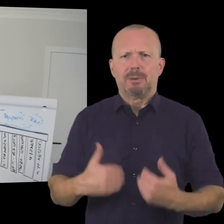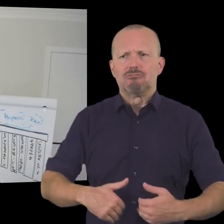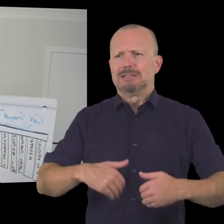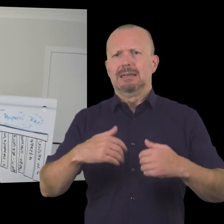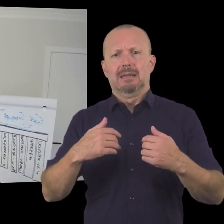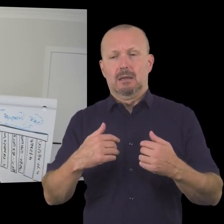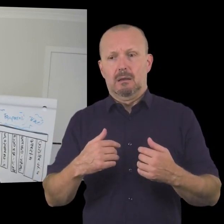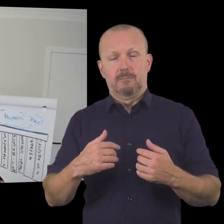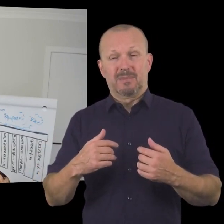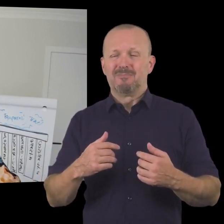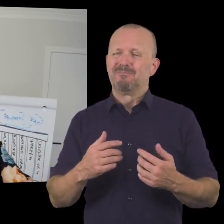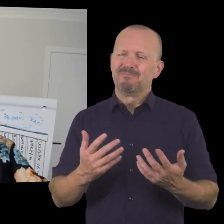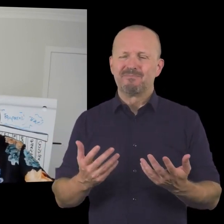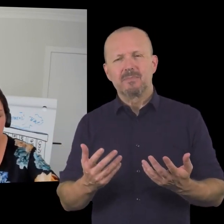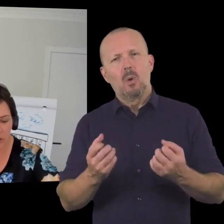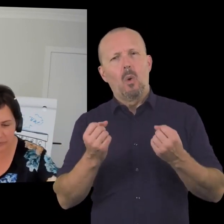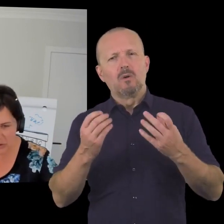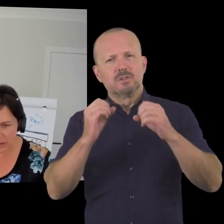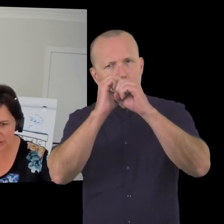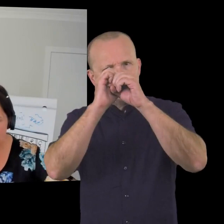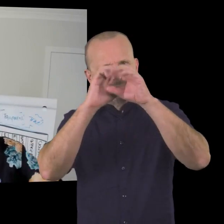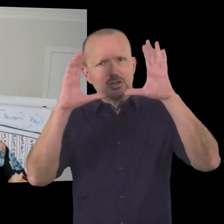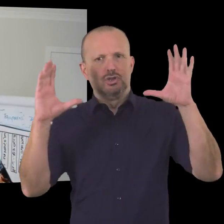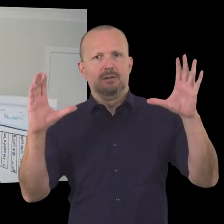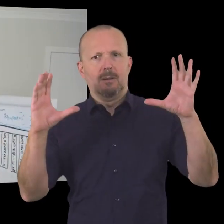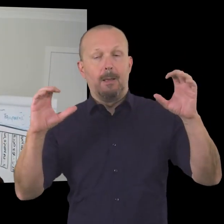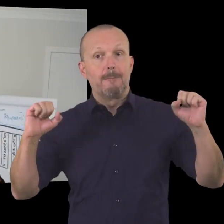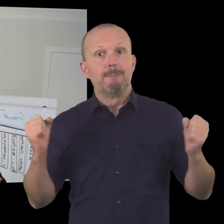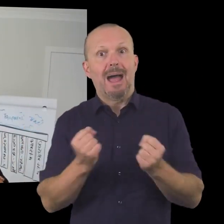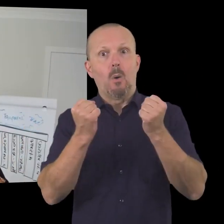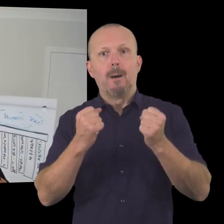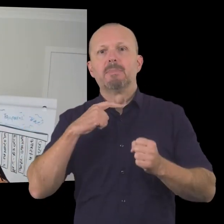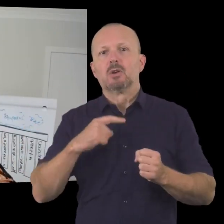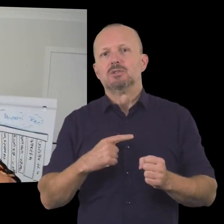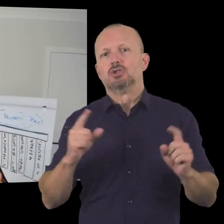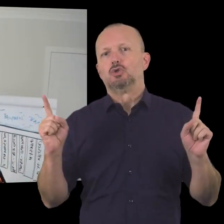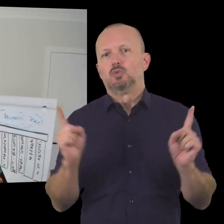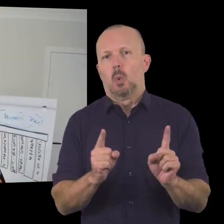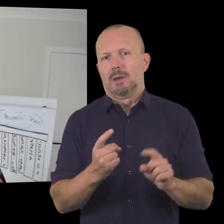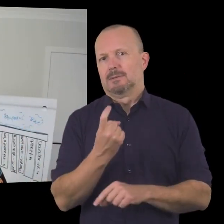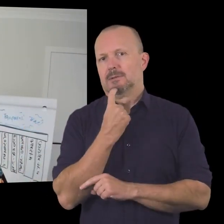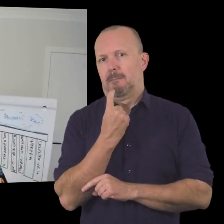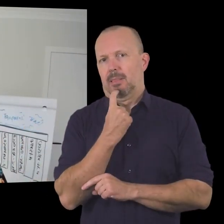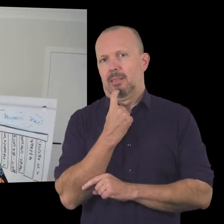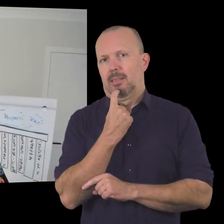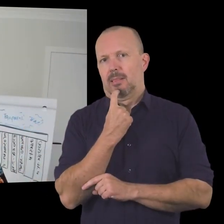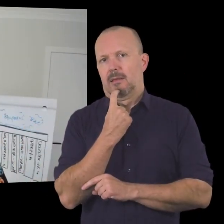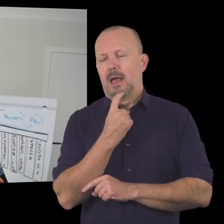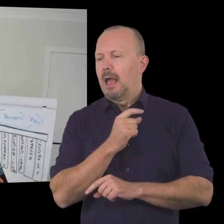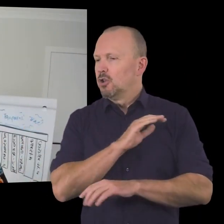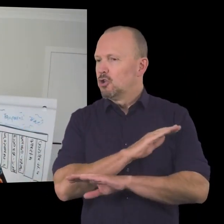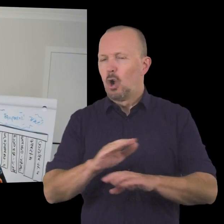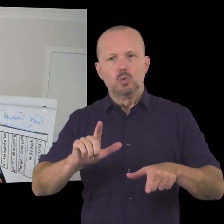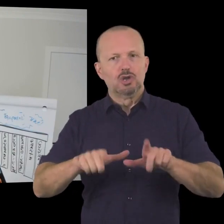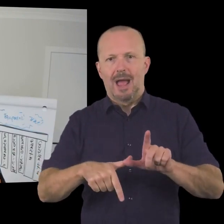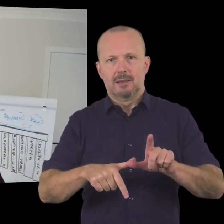abundance prosperity quite often with a vision the power of the vision is in its simplicity so using really